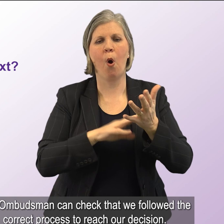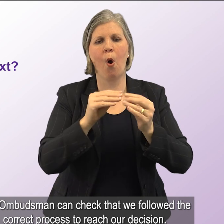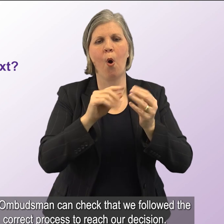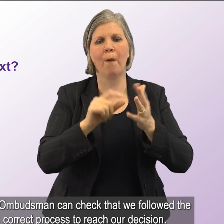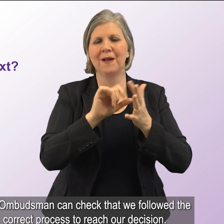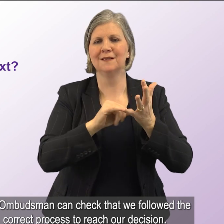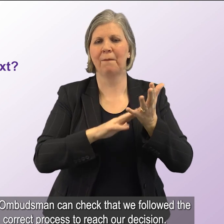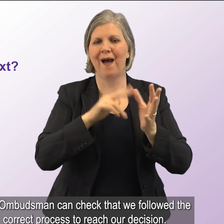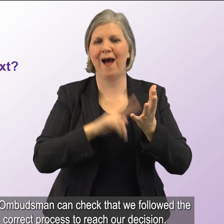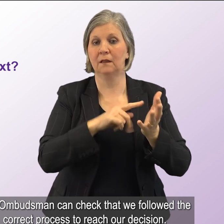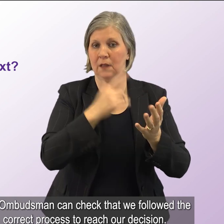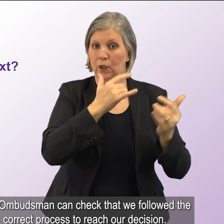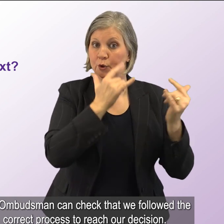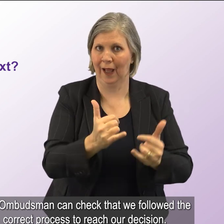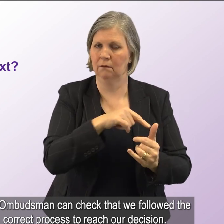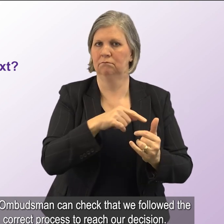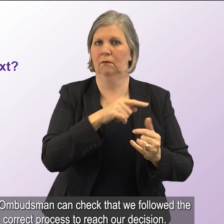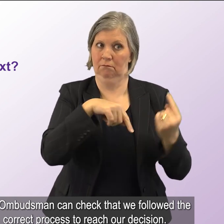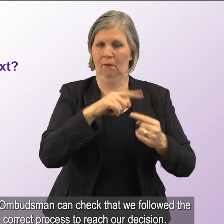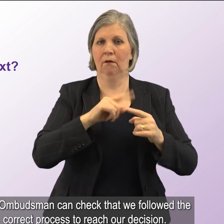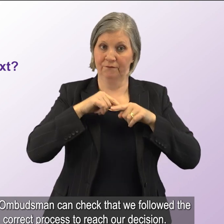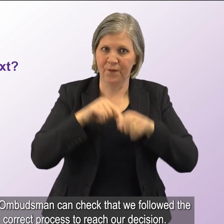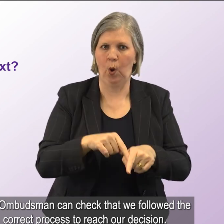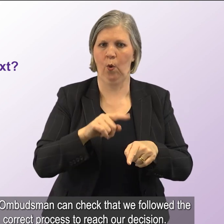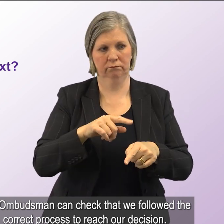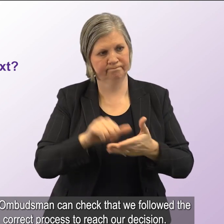The Ombudsman can check that we followed the correct process to reach our decision.